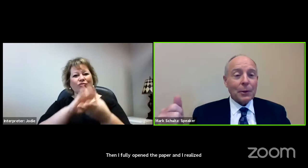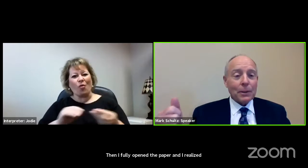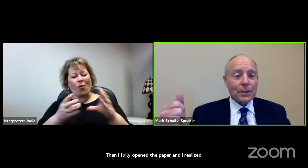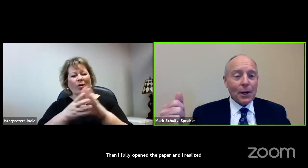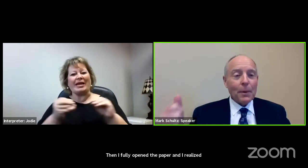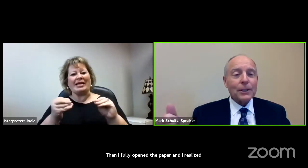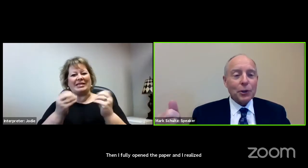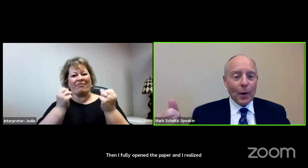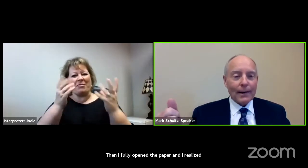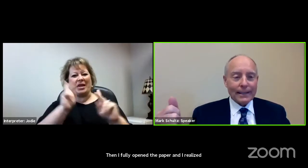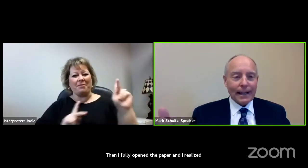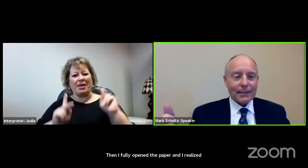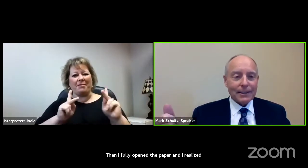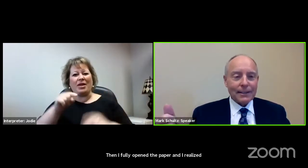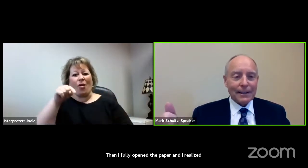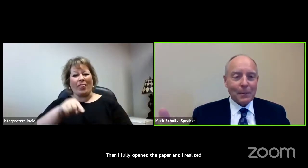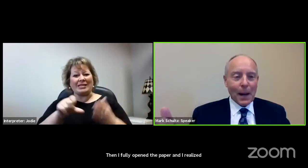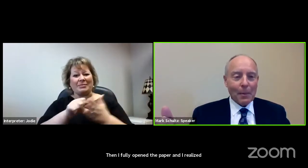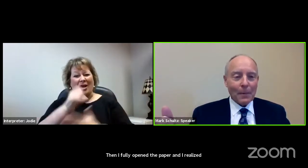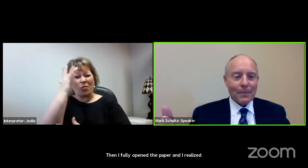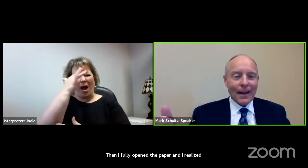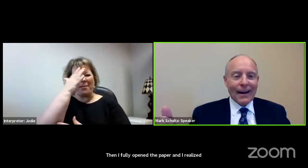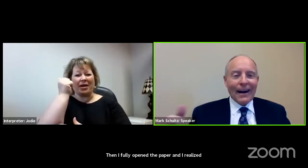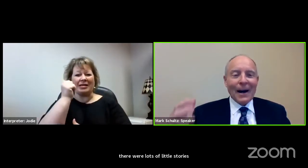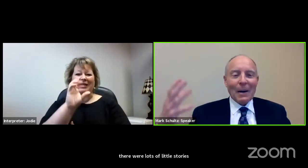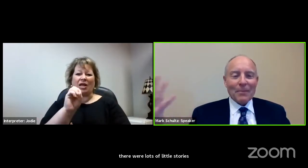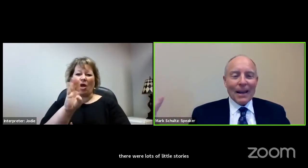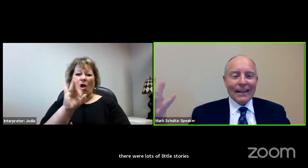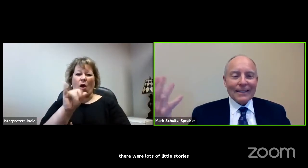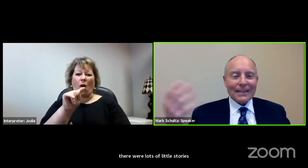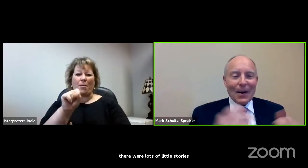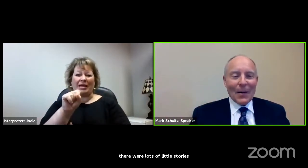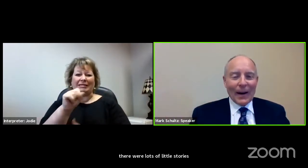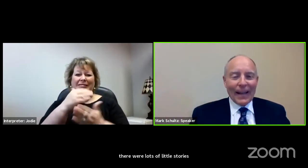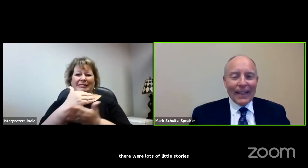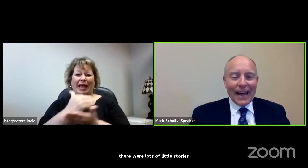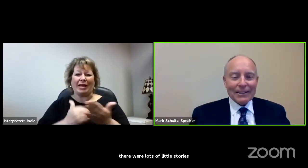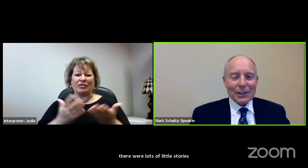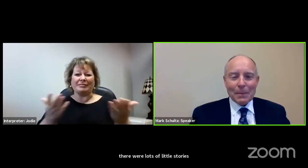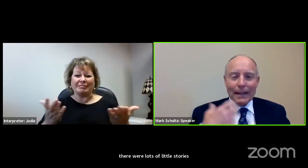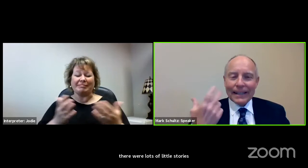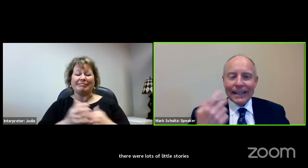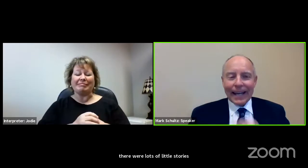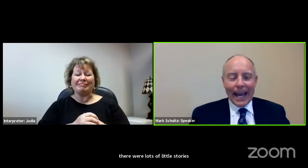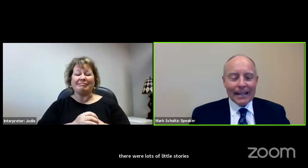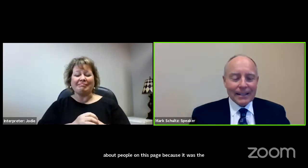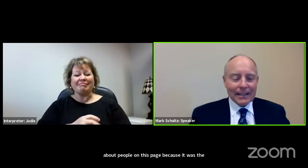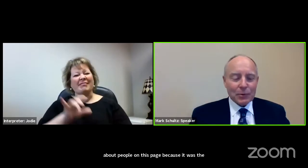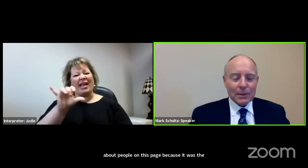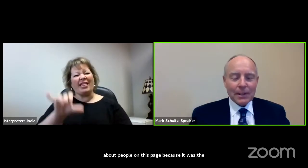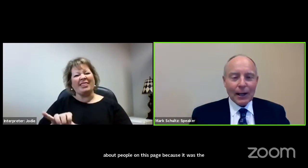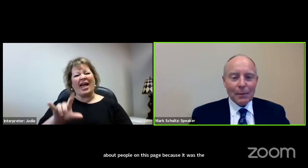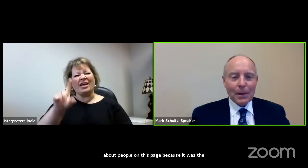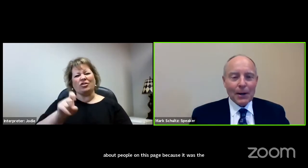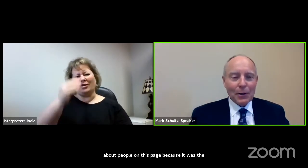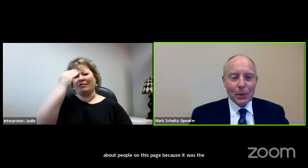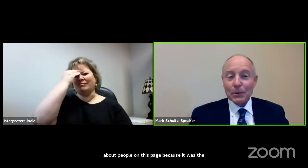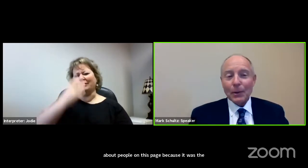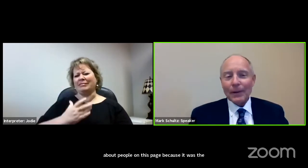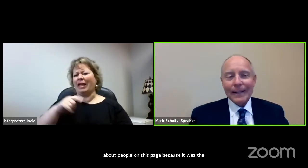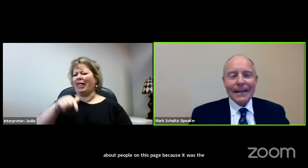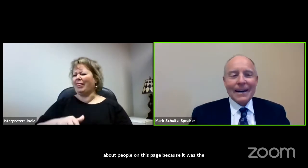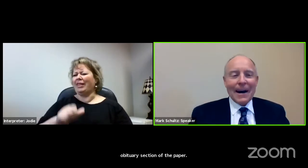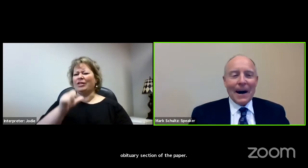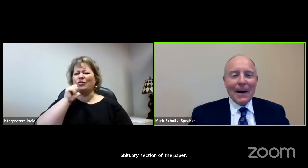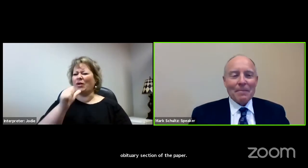because it was the obituary section in the paper. So that should have been an indication this was not going to be a